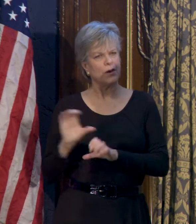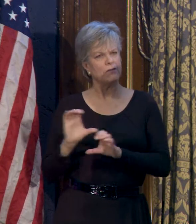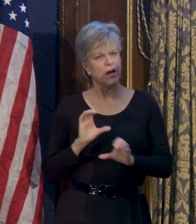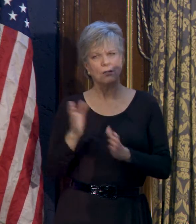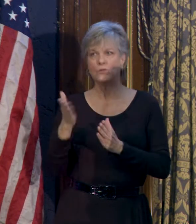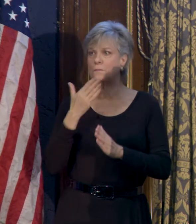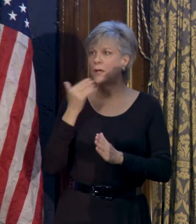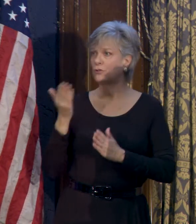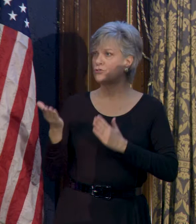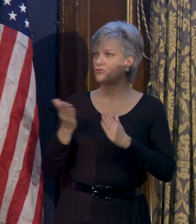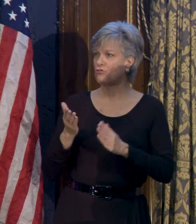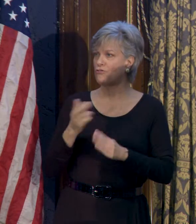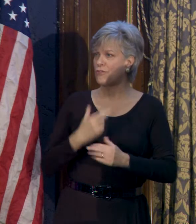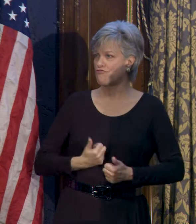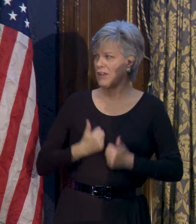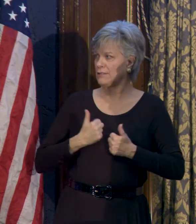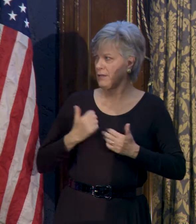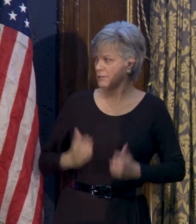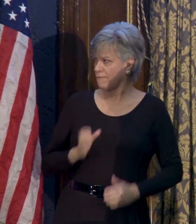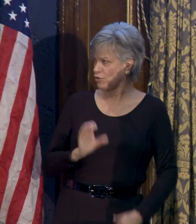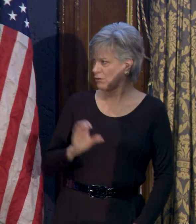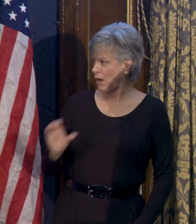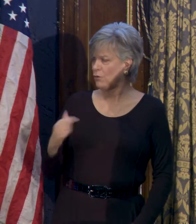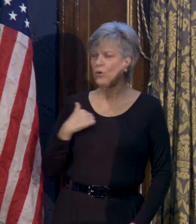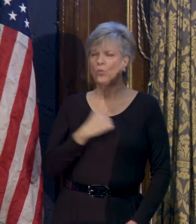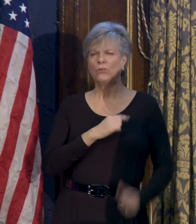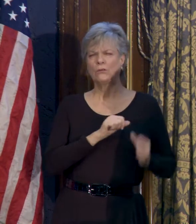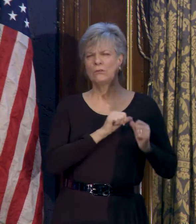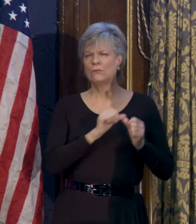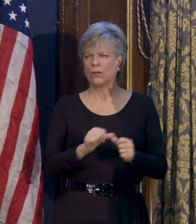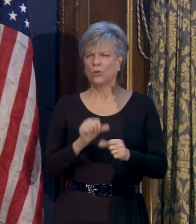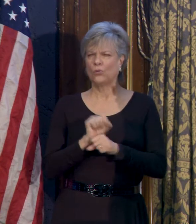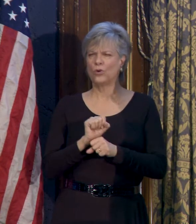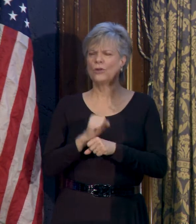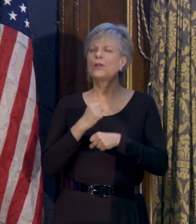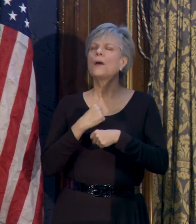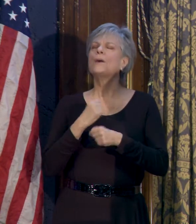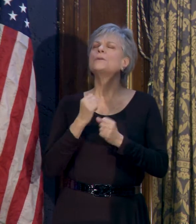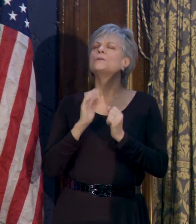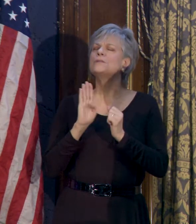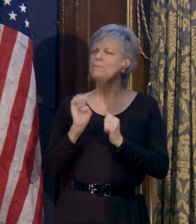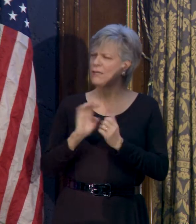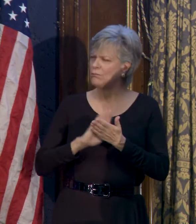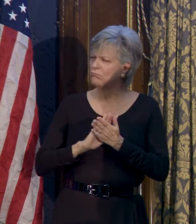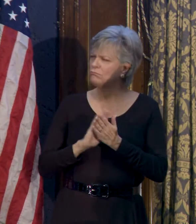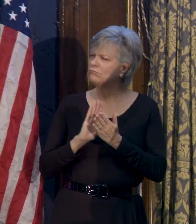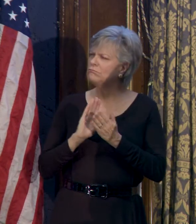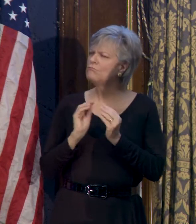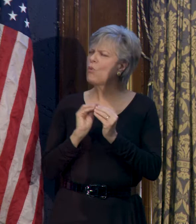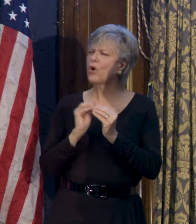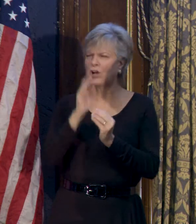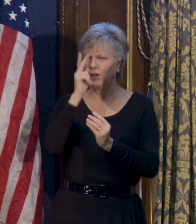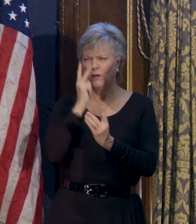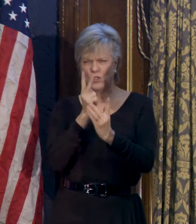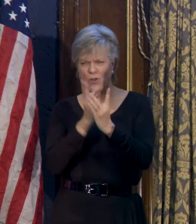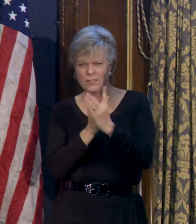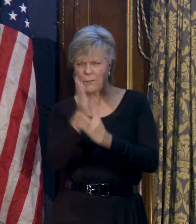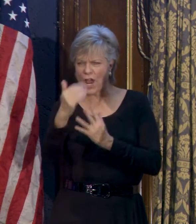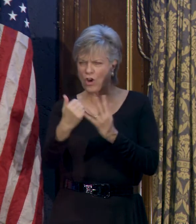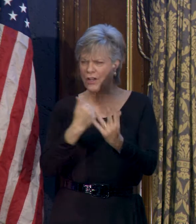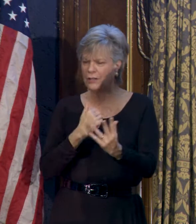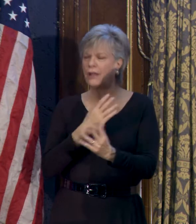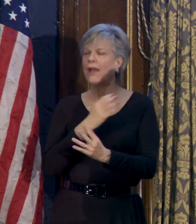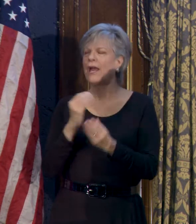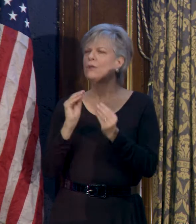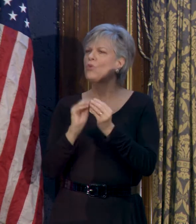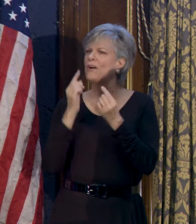residents of Cook County. We'll continue working to be more transparent, more accountable, and more effective by building on what